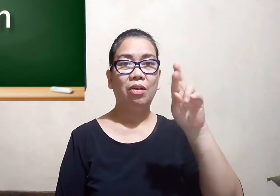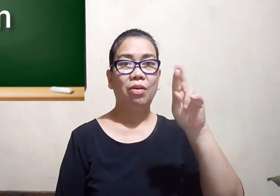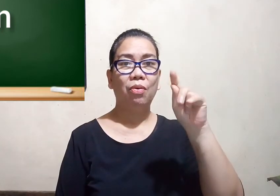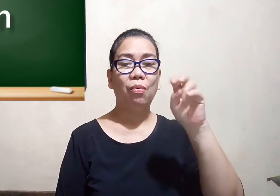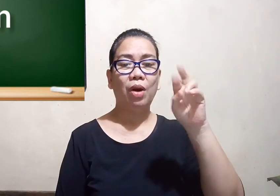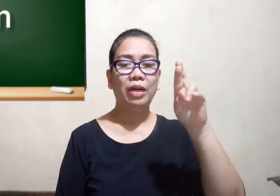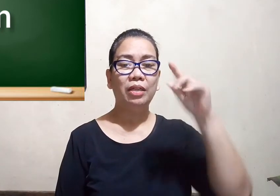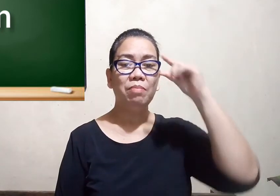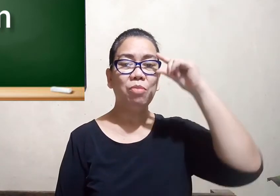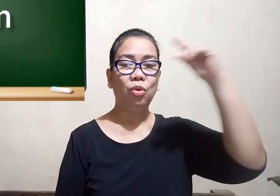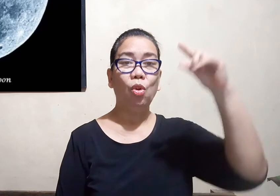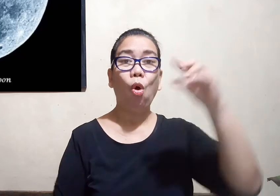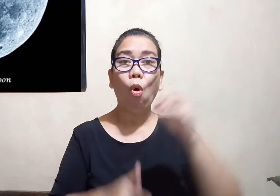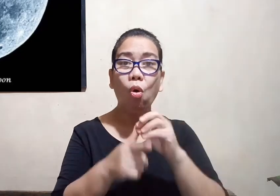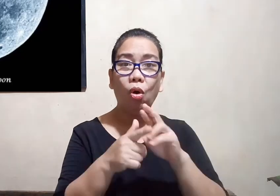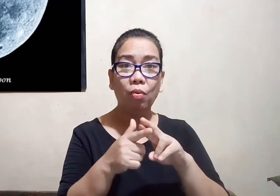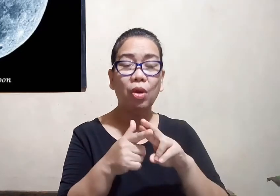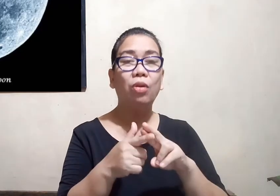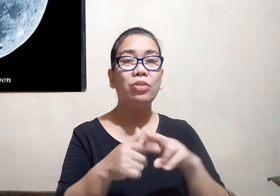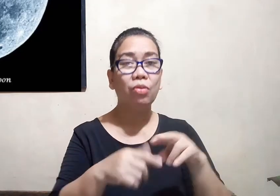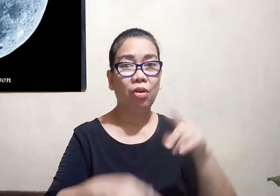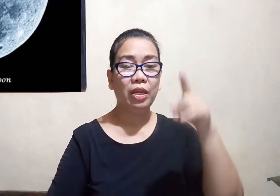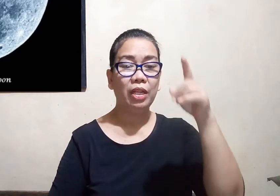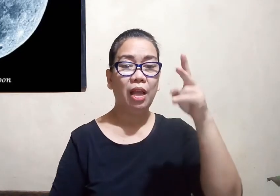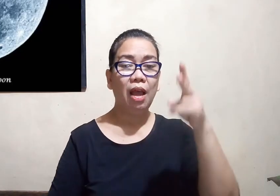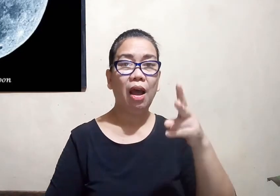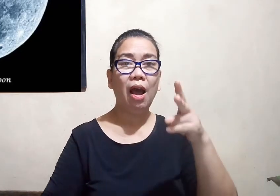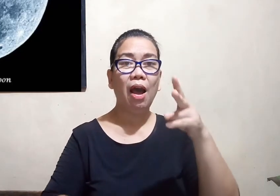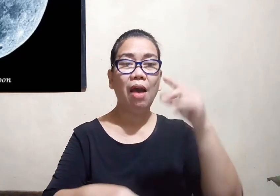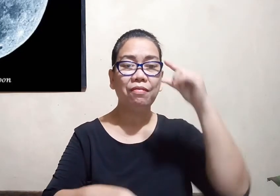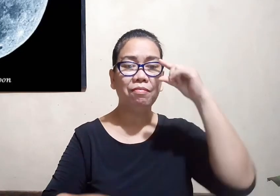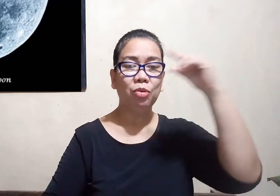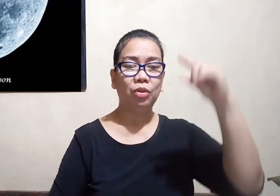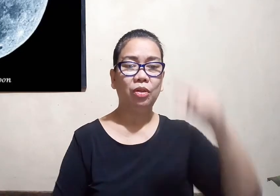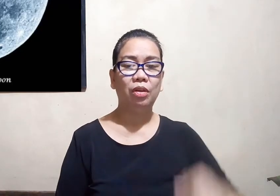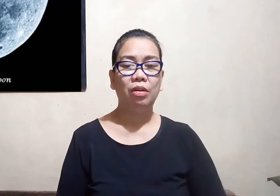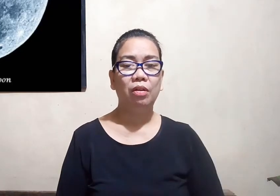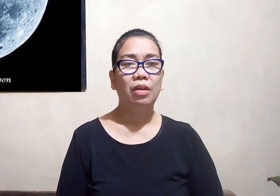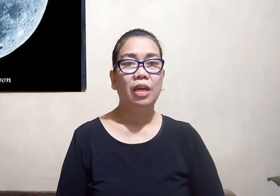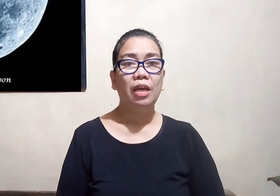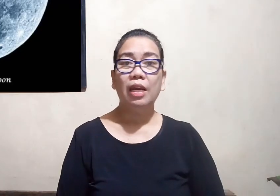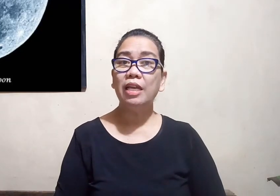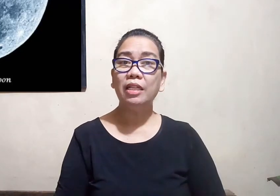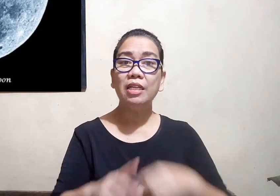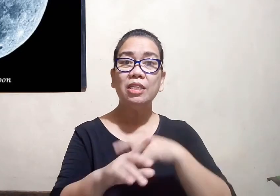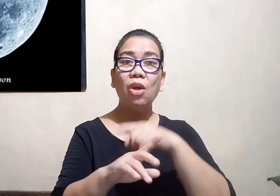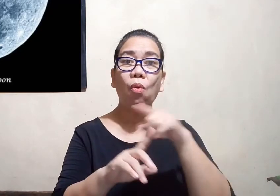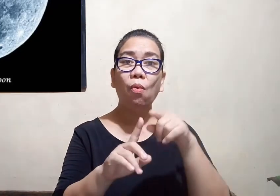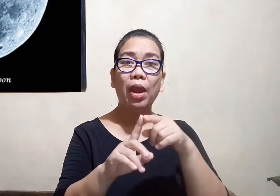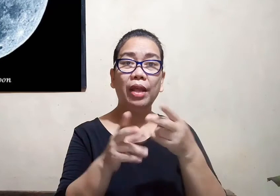quarter moon quarter we also call it half moon it is when